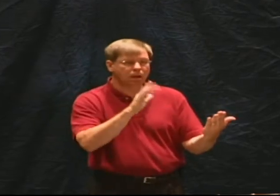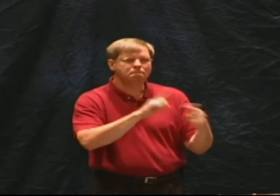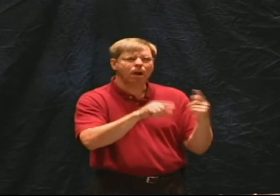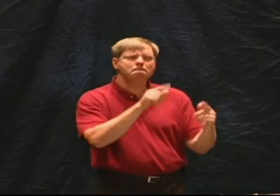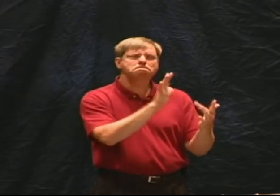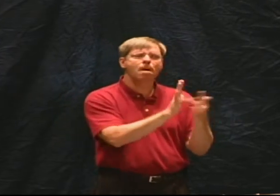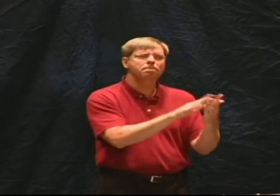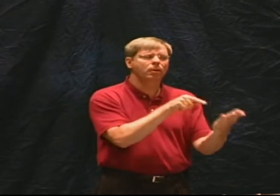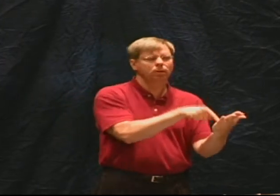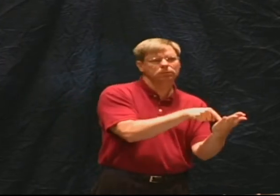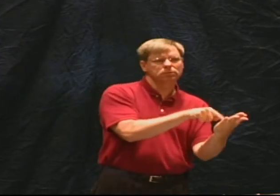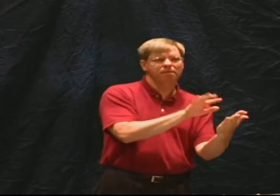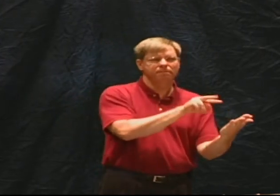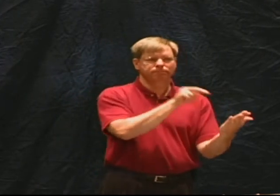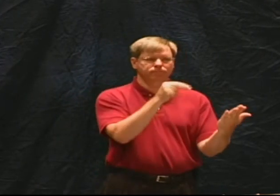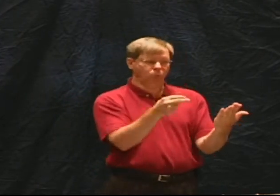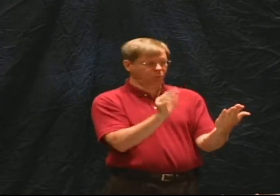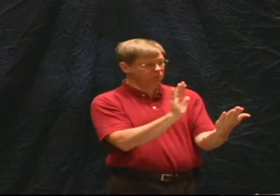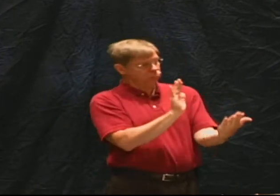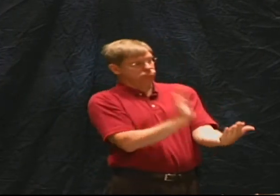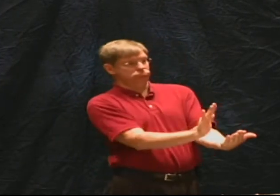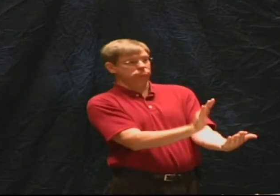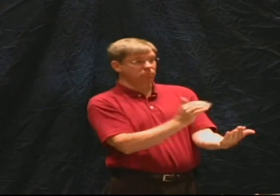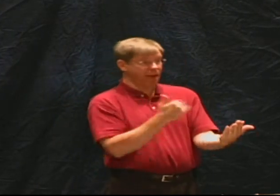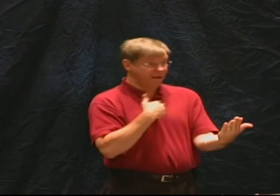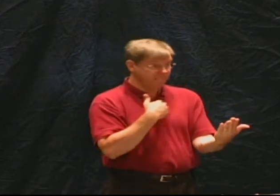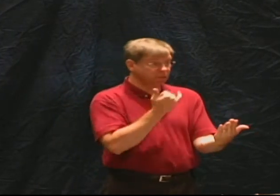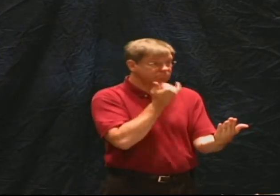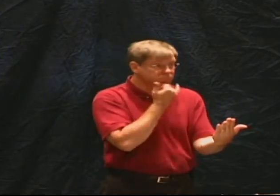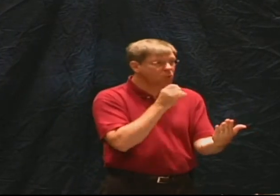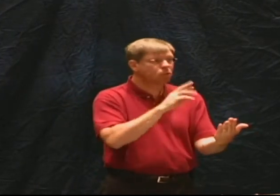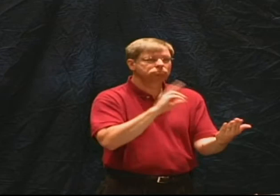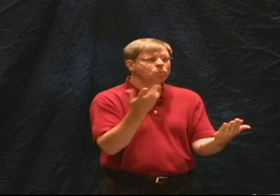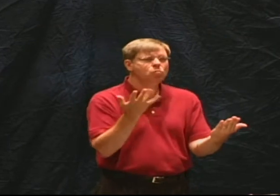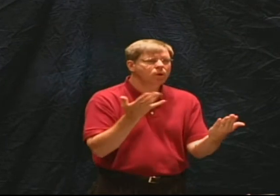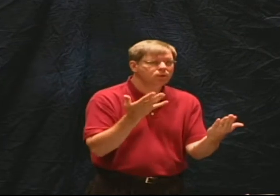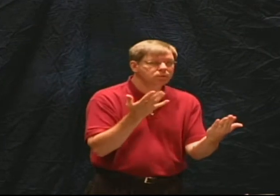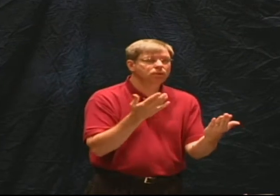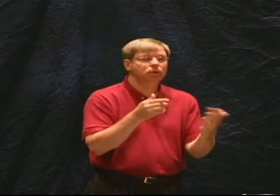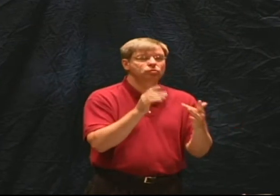the Bible claims to be inerrant